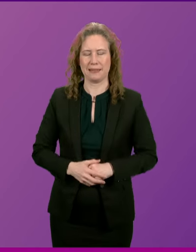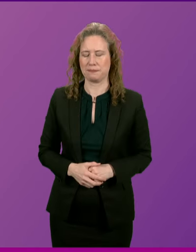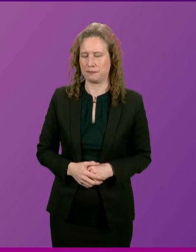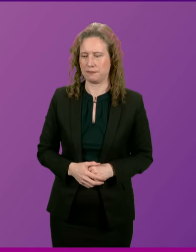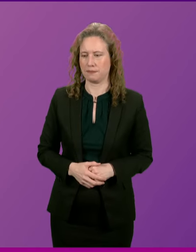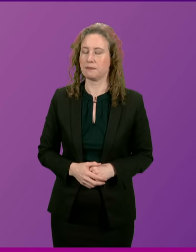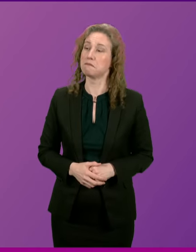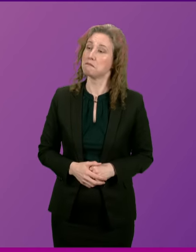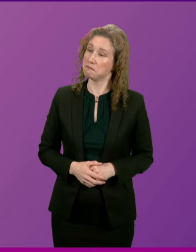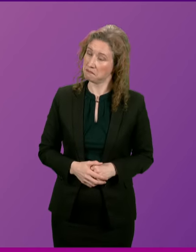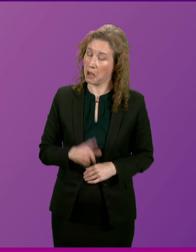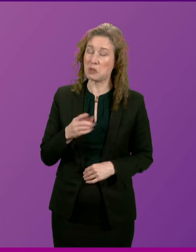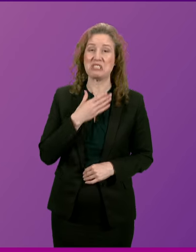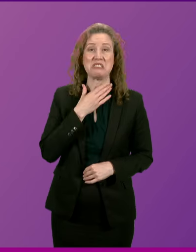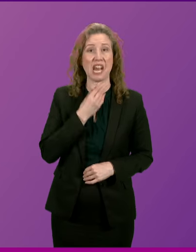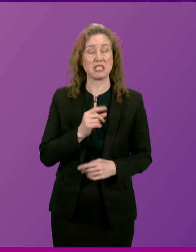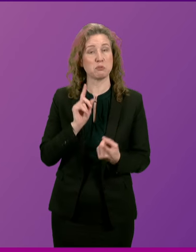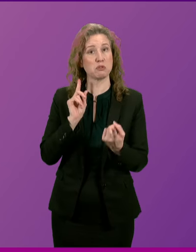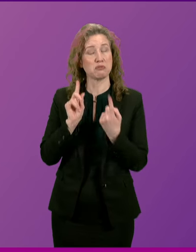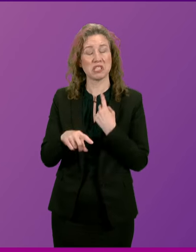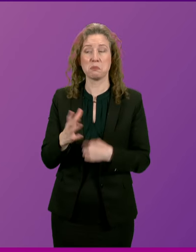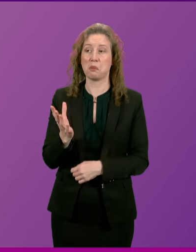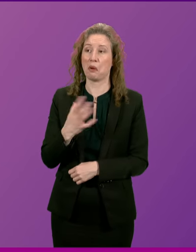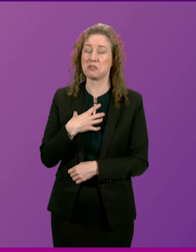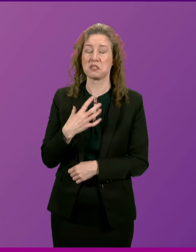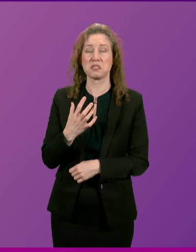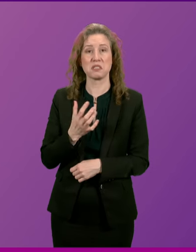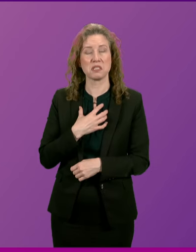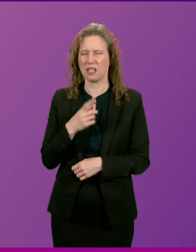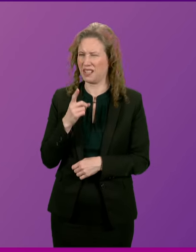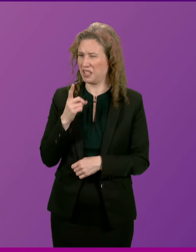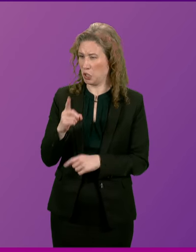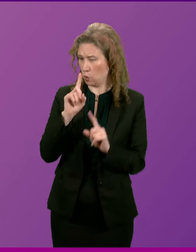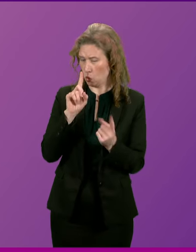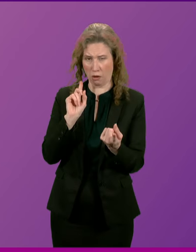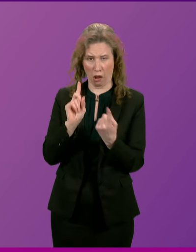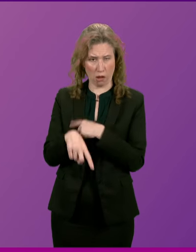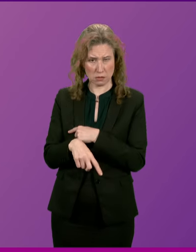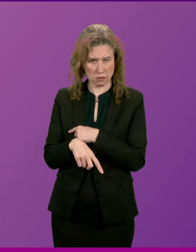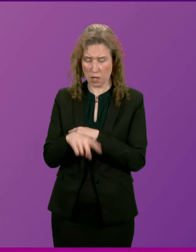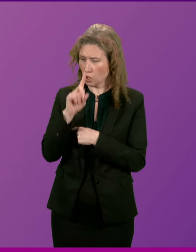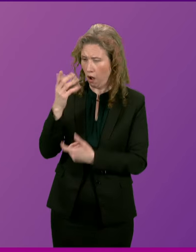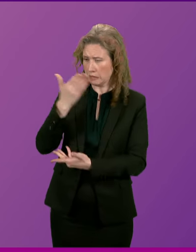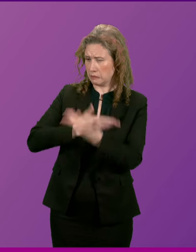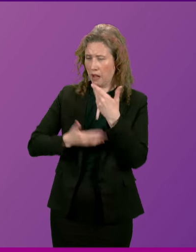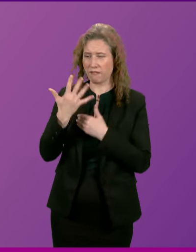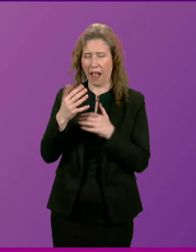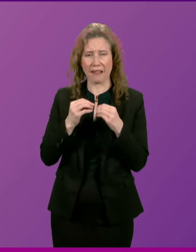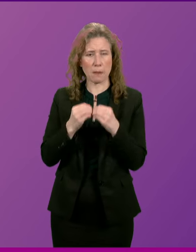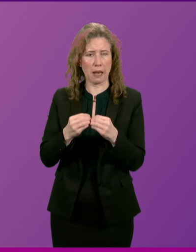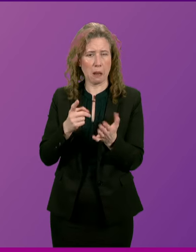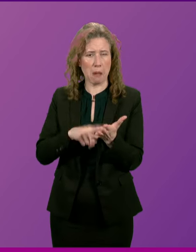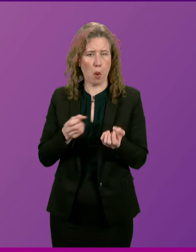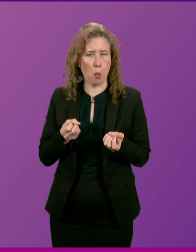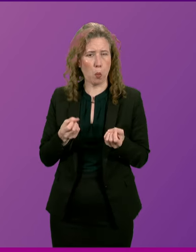Well, that was a desperate response from the Deputy First Minister. She had no answer for the £5 billion of waste